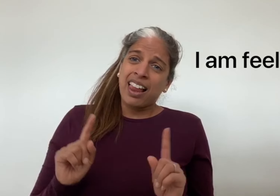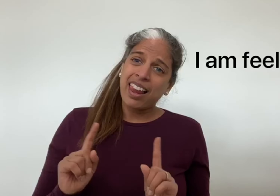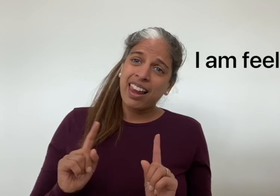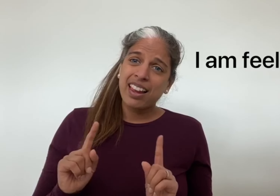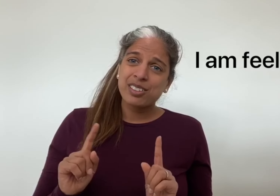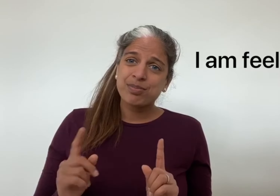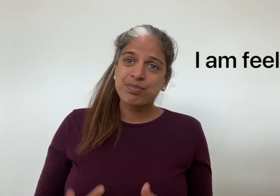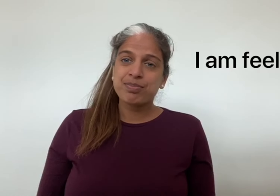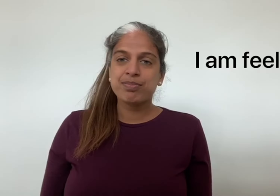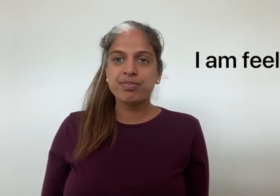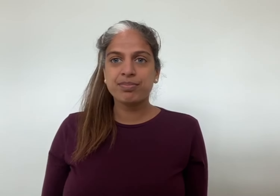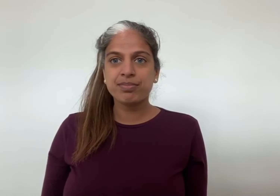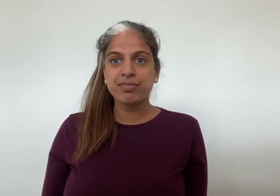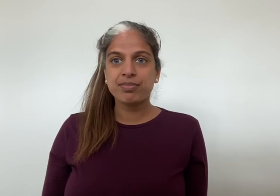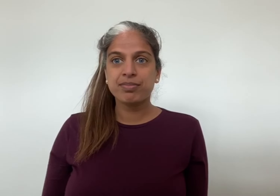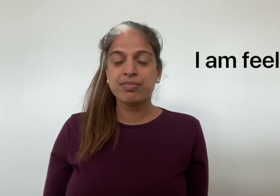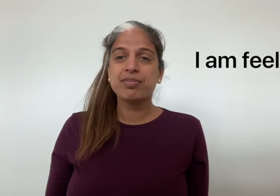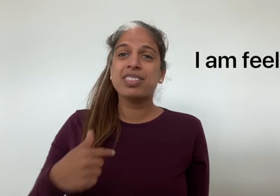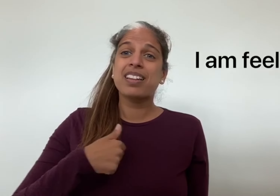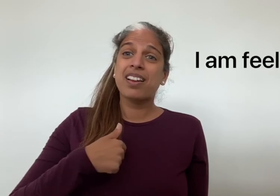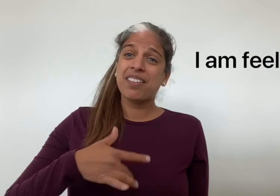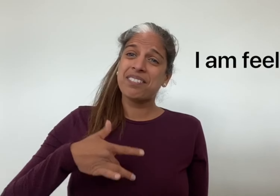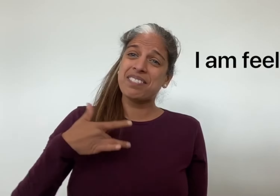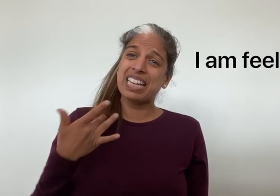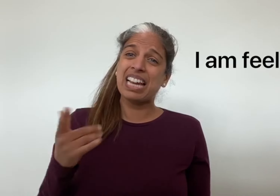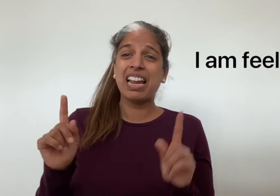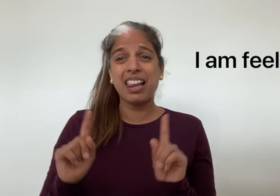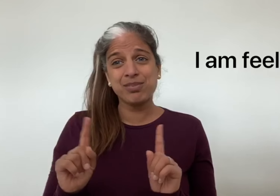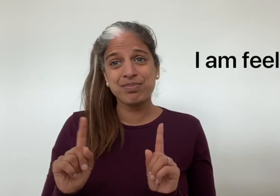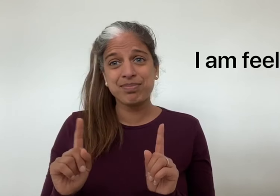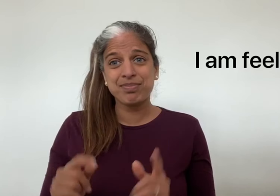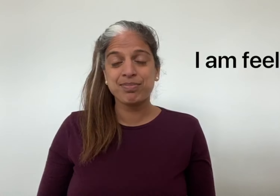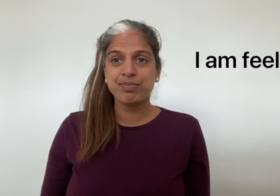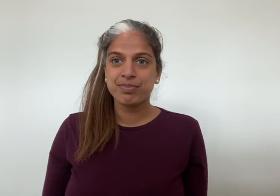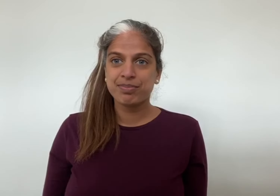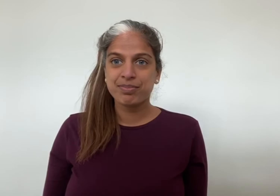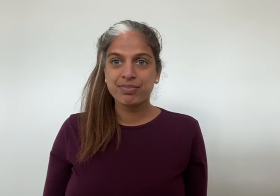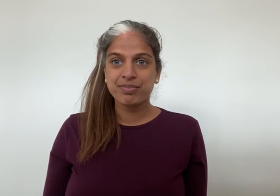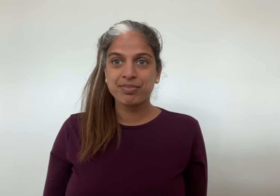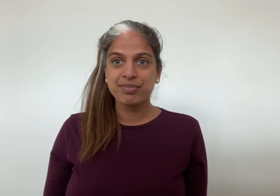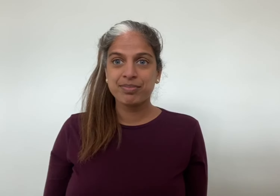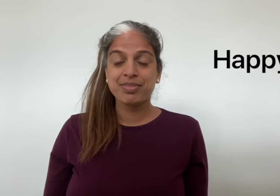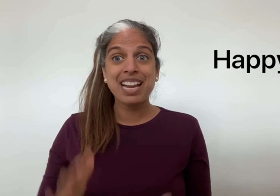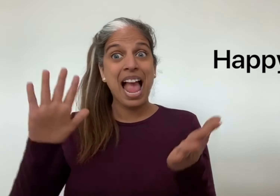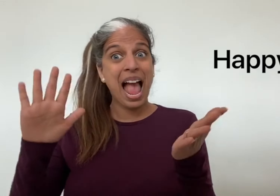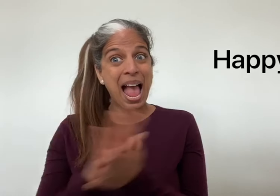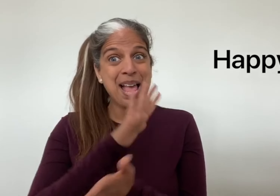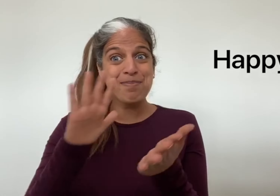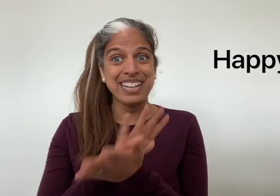I am feeling happy